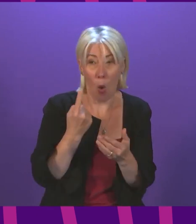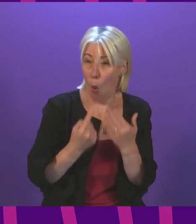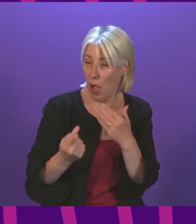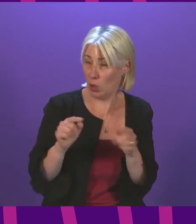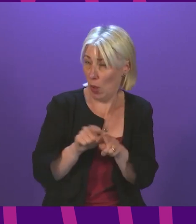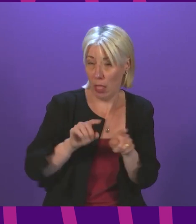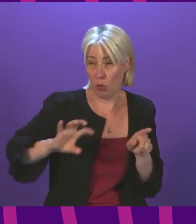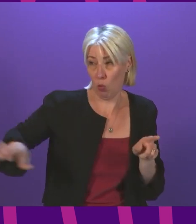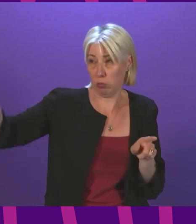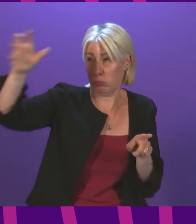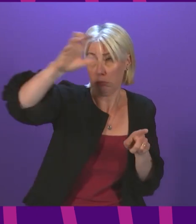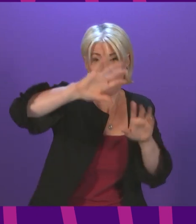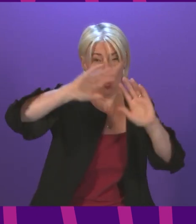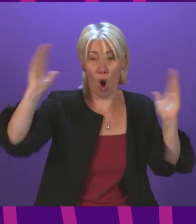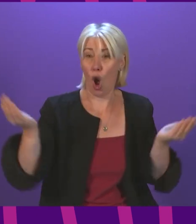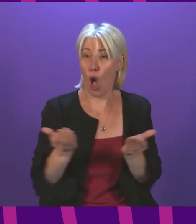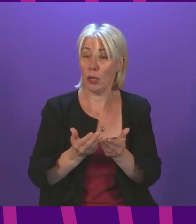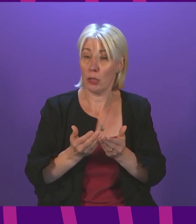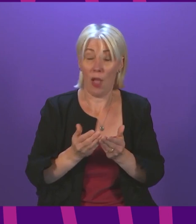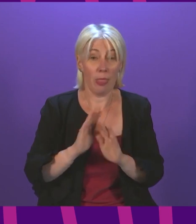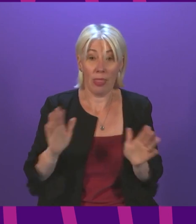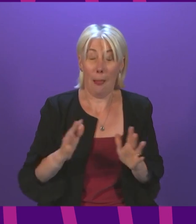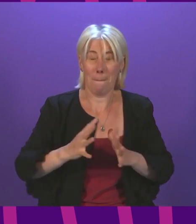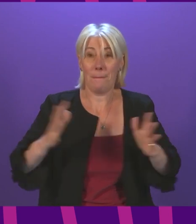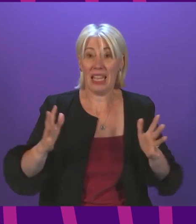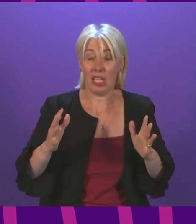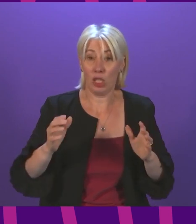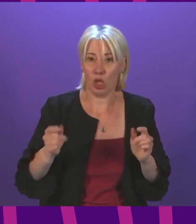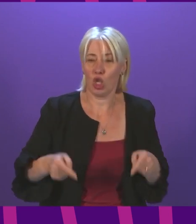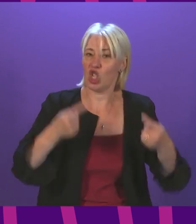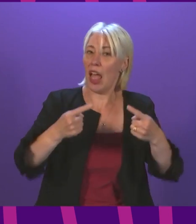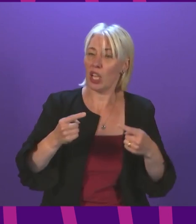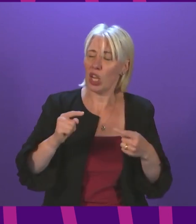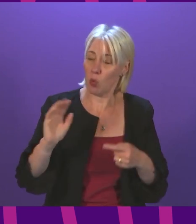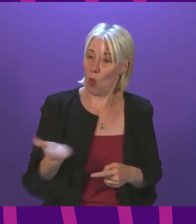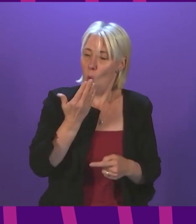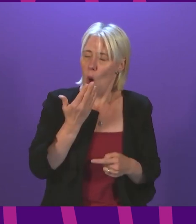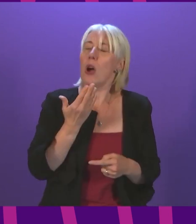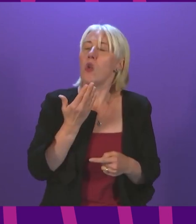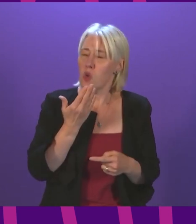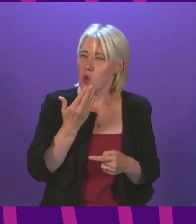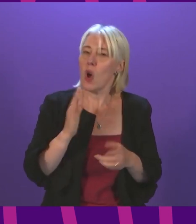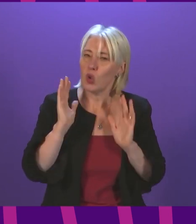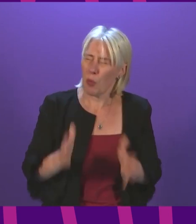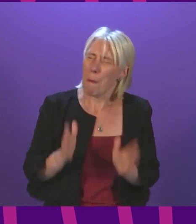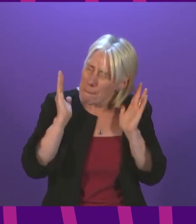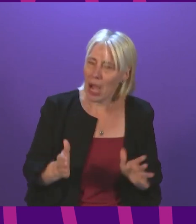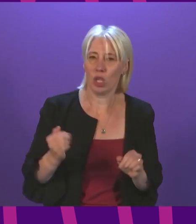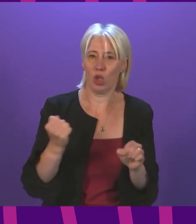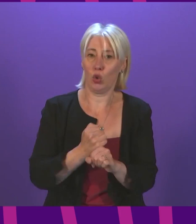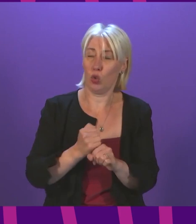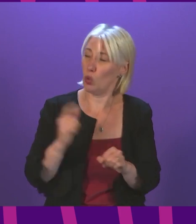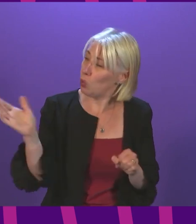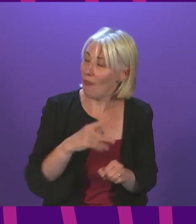world that are greater than any in our lifetimes potentially so we must do everything we can to get through those